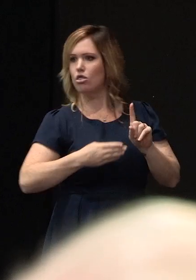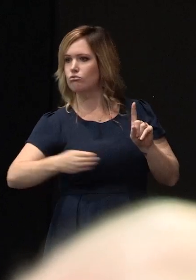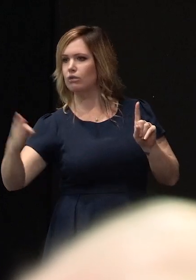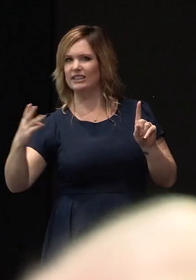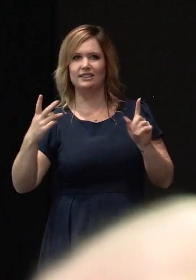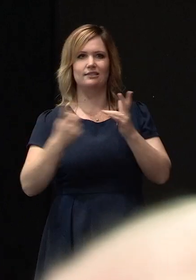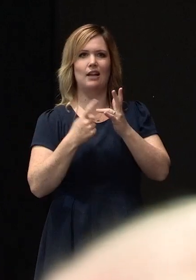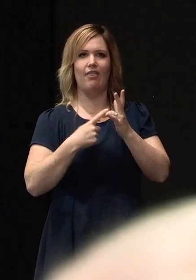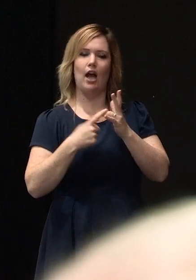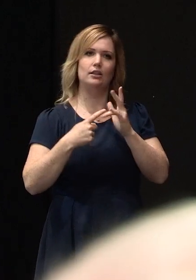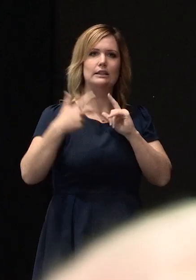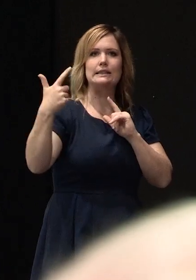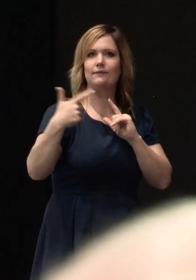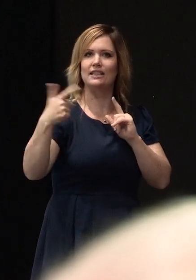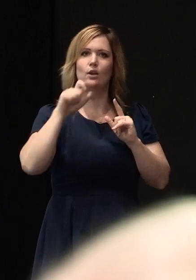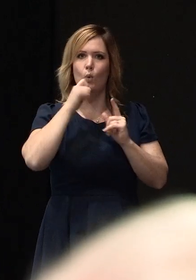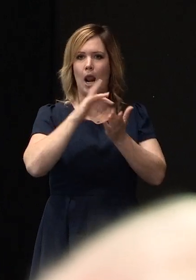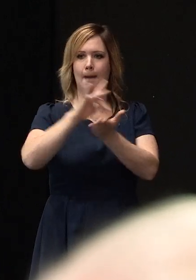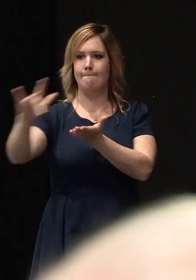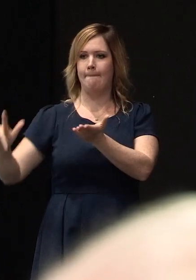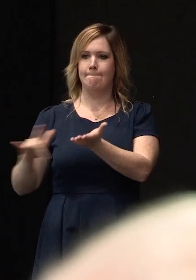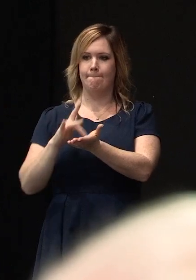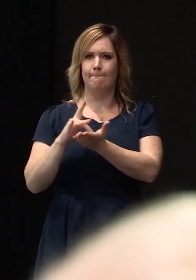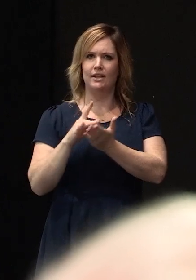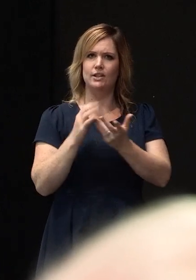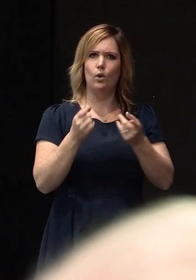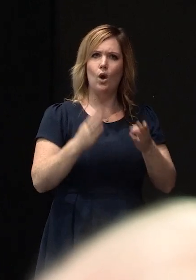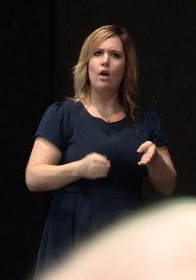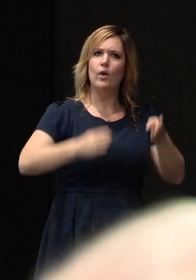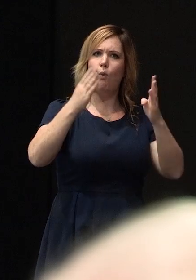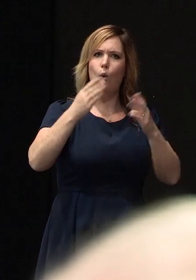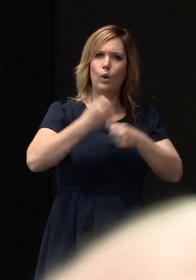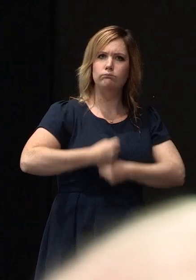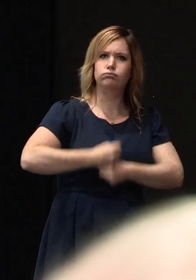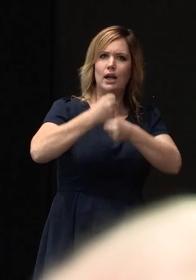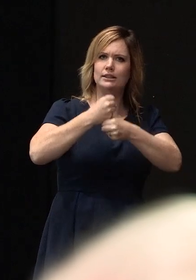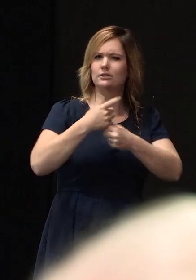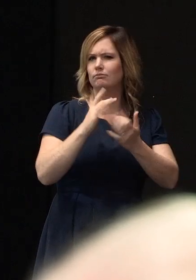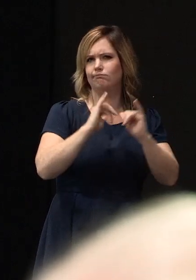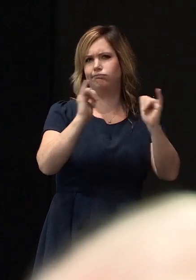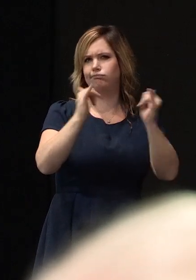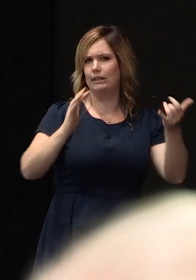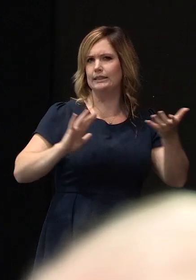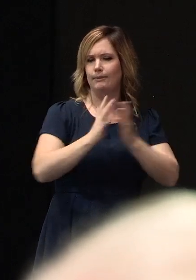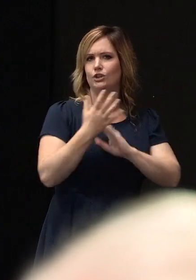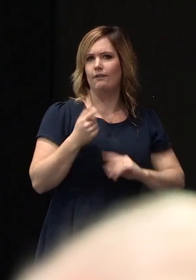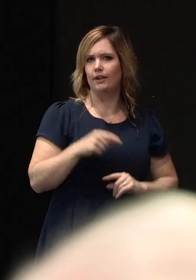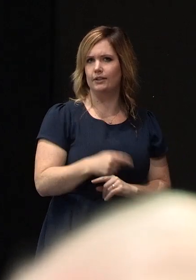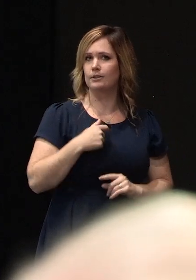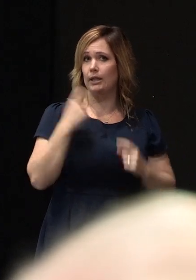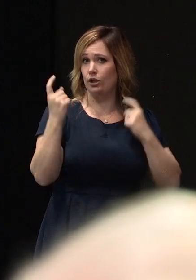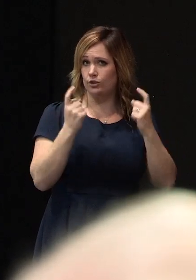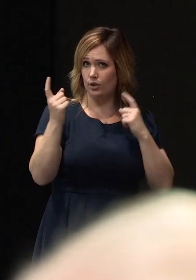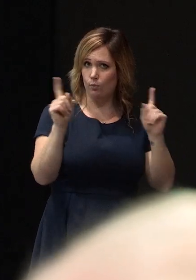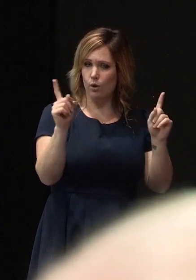going that the bracing in the walls is severely damaged my concern is that the insurance